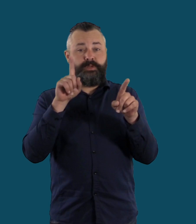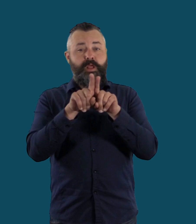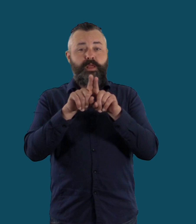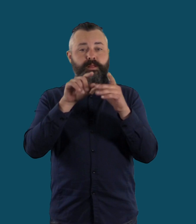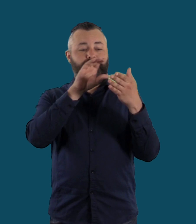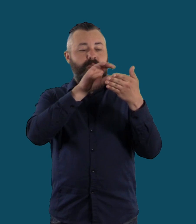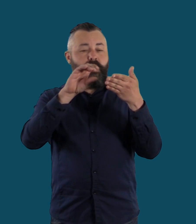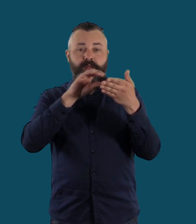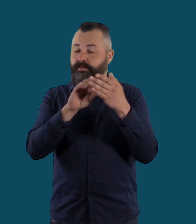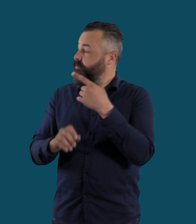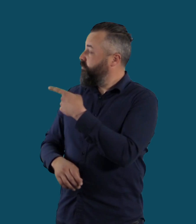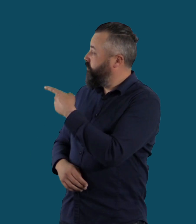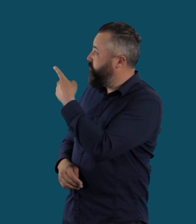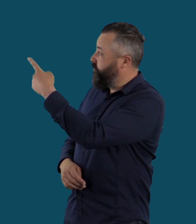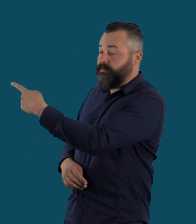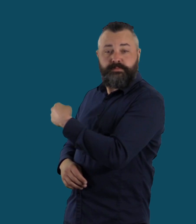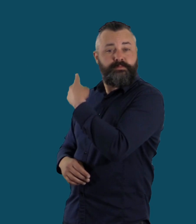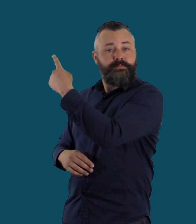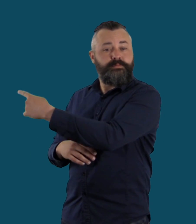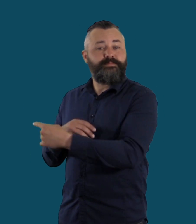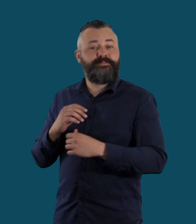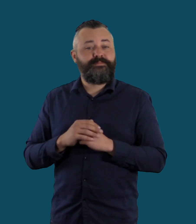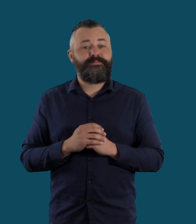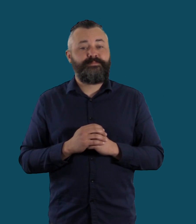program you use online or on mobile devices, as displayed here.